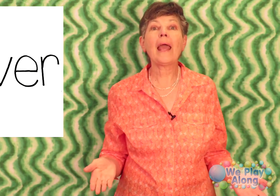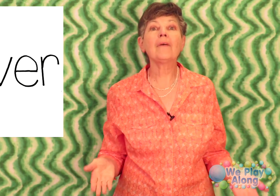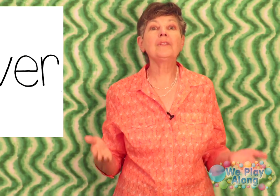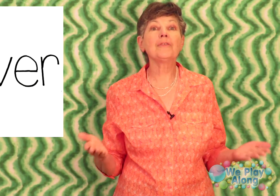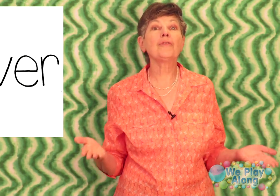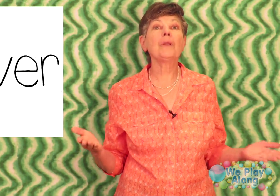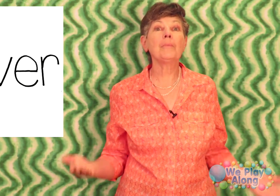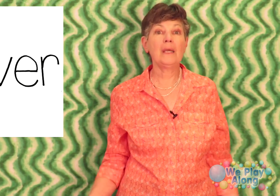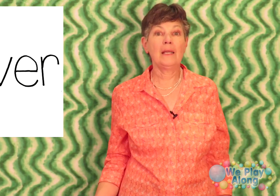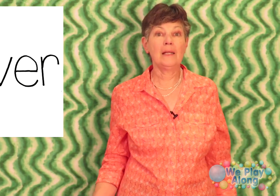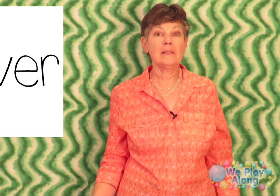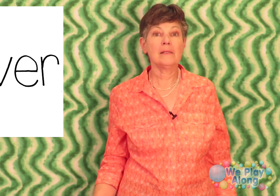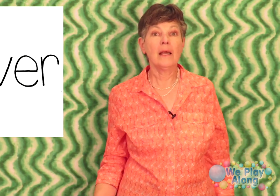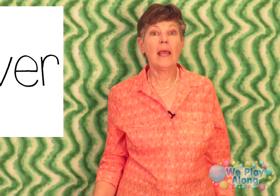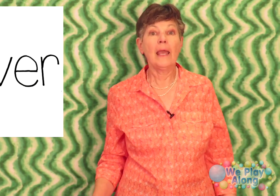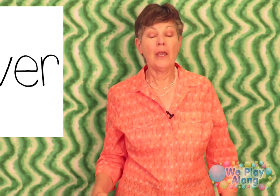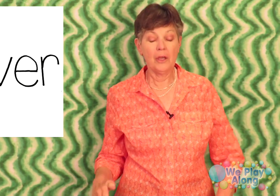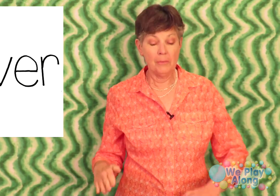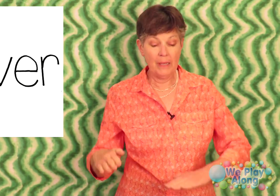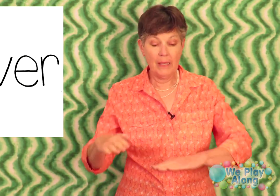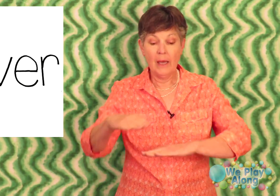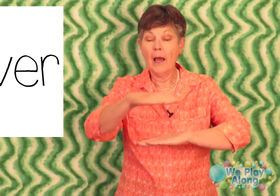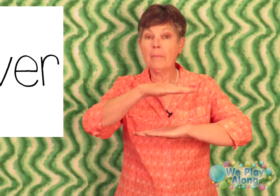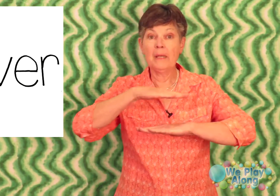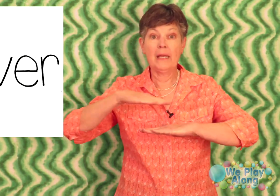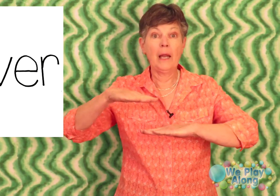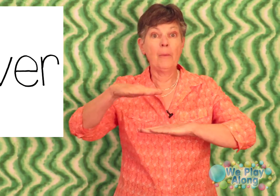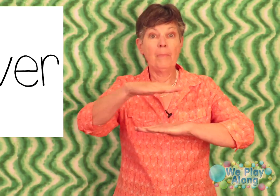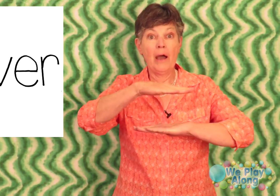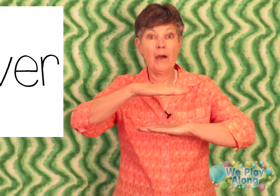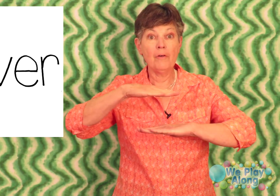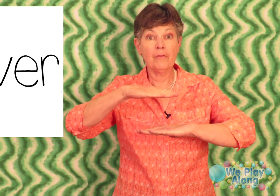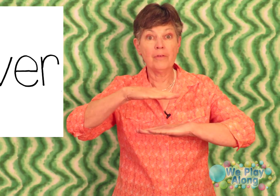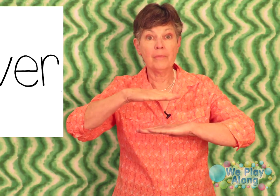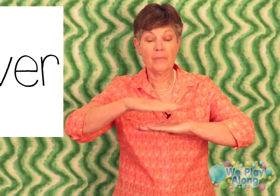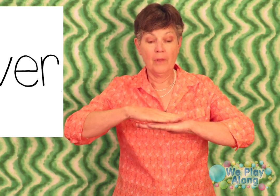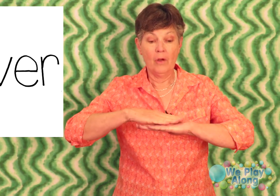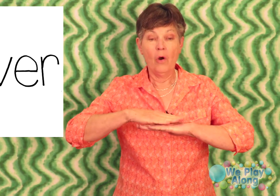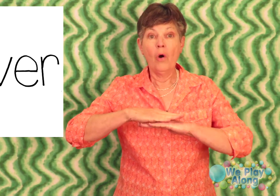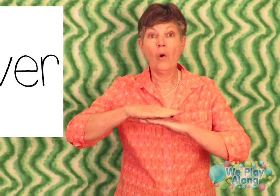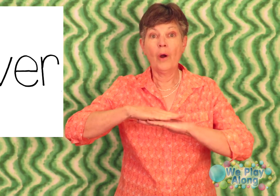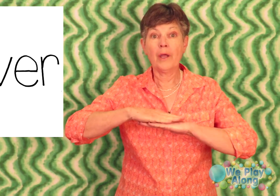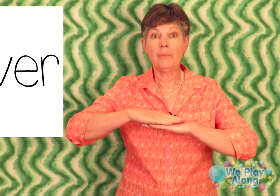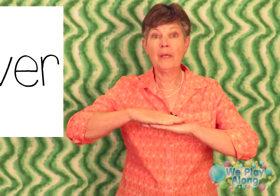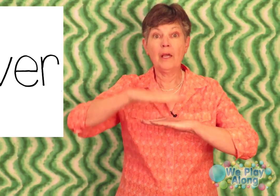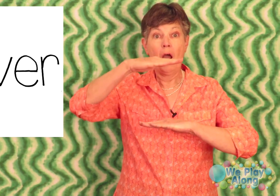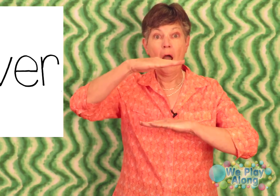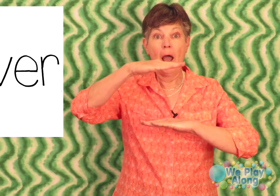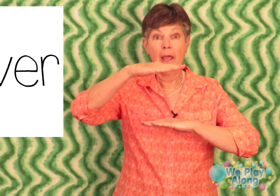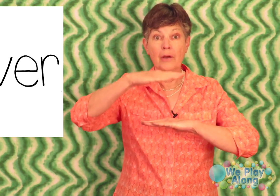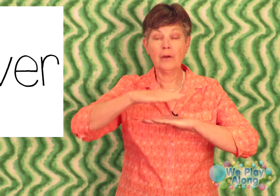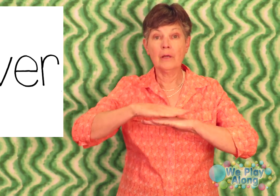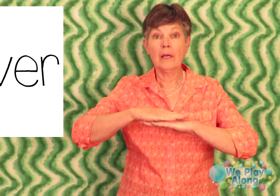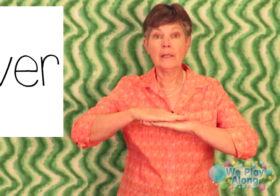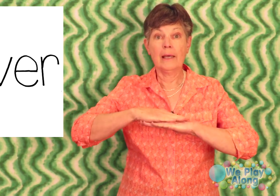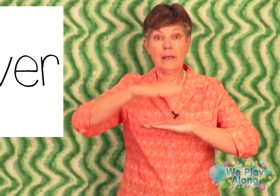have different meanings it can be meaning above or it could be higher like